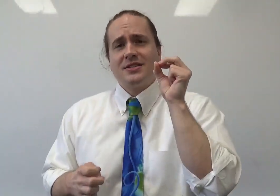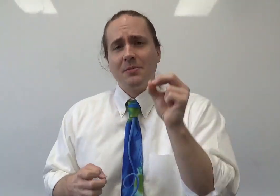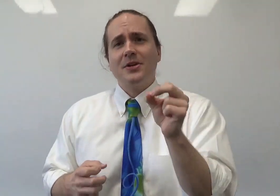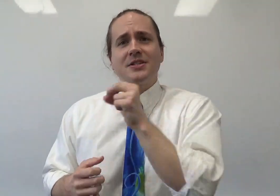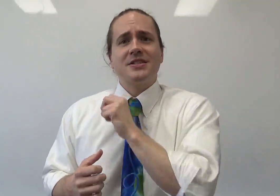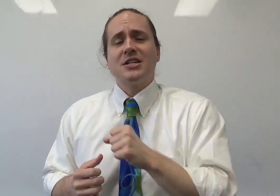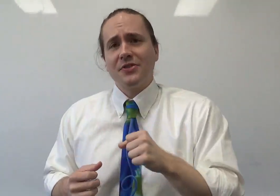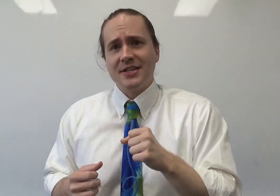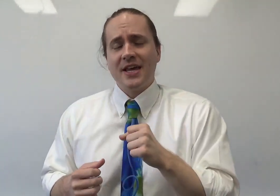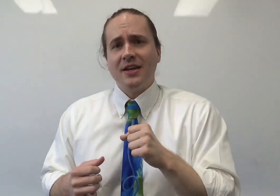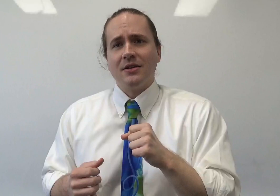similarly successful executive.